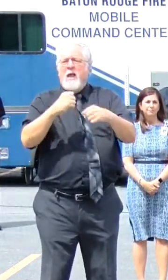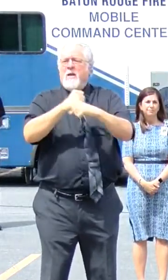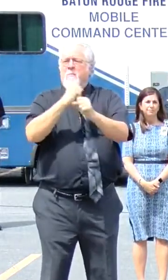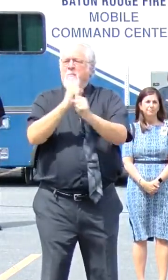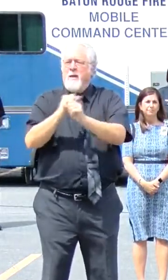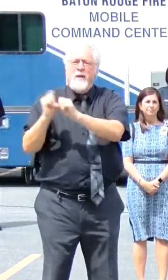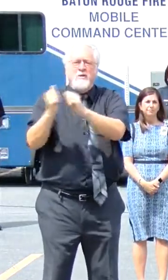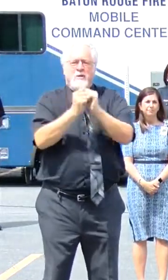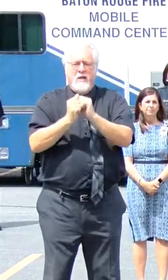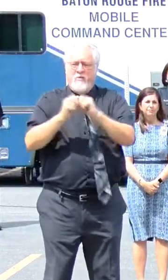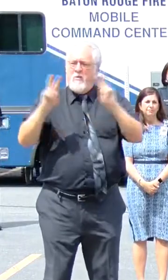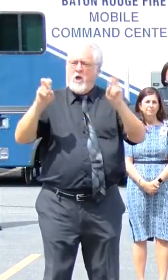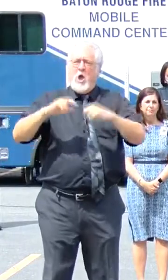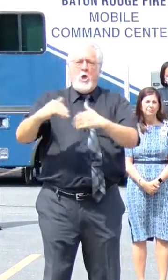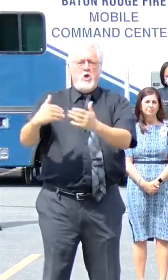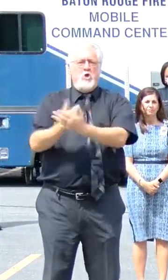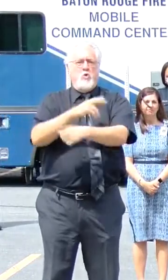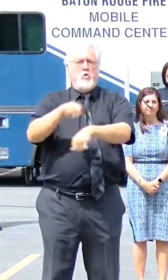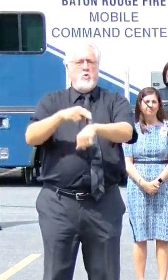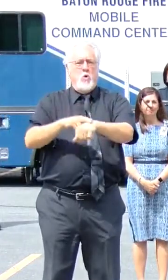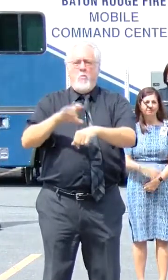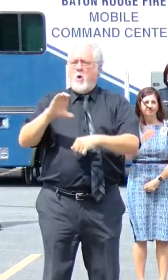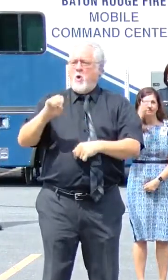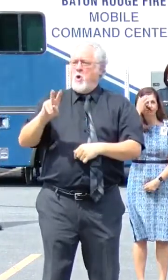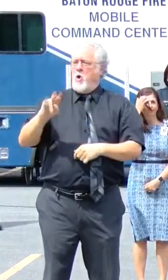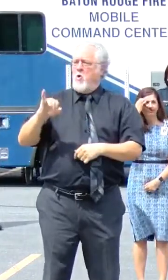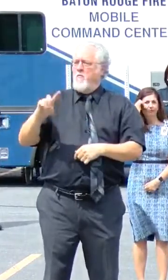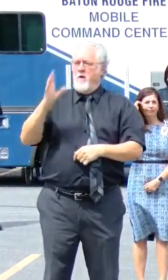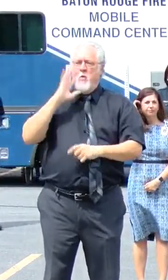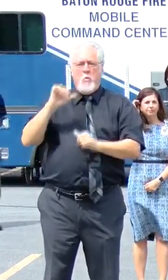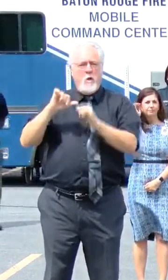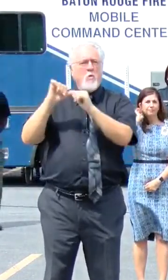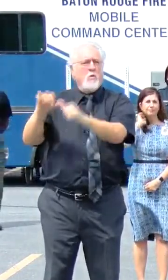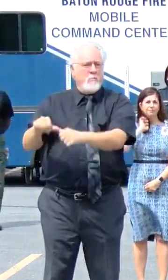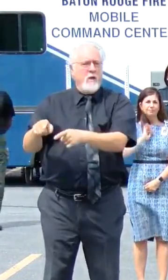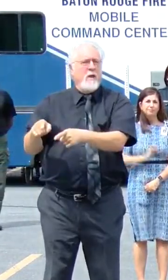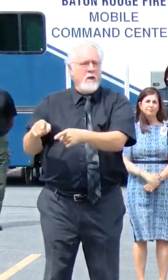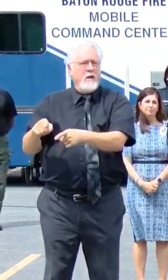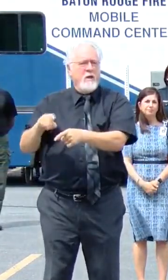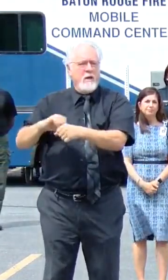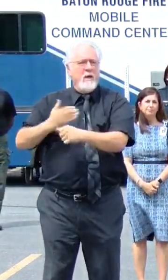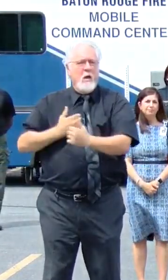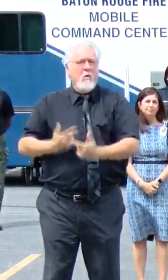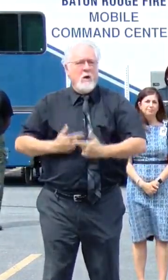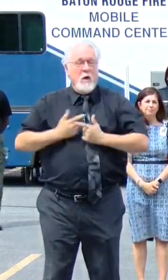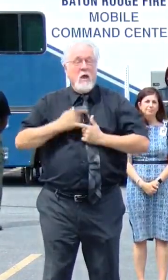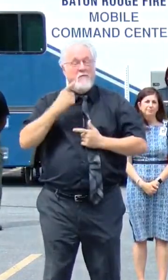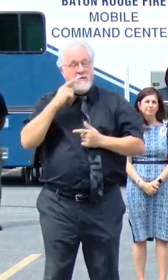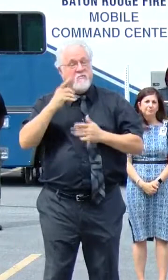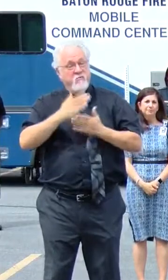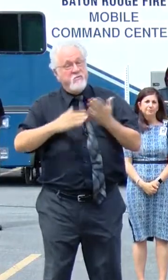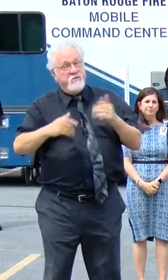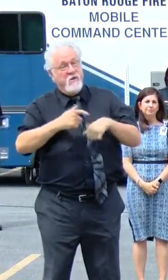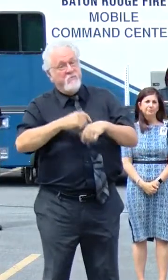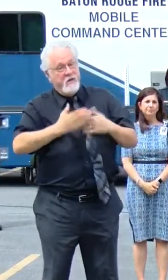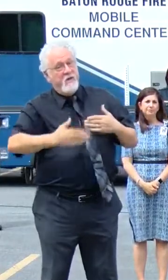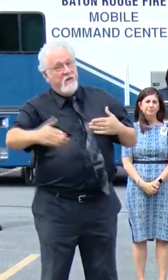a new normal, given that COVID will remain a reality in our lives for some time.